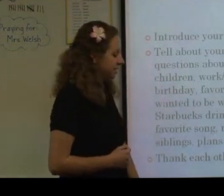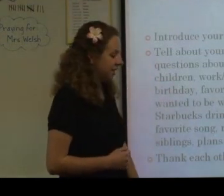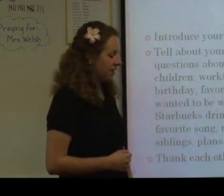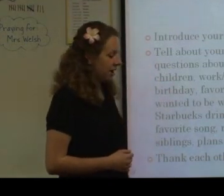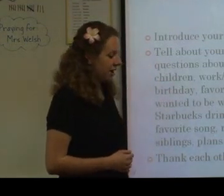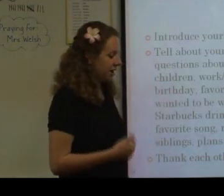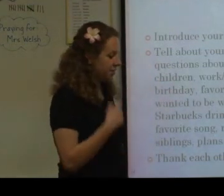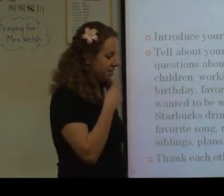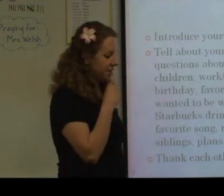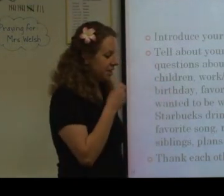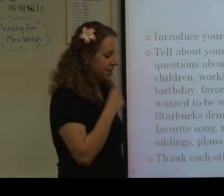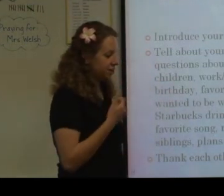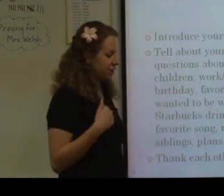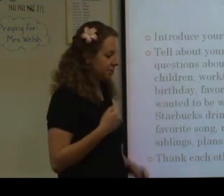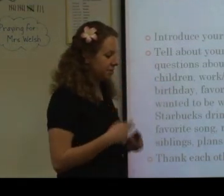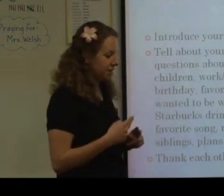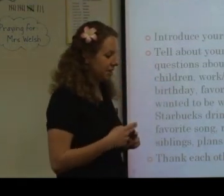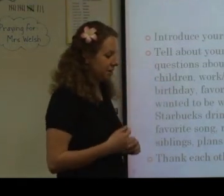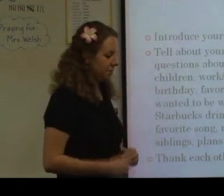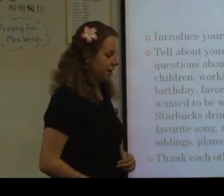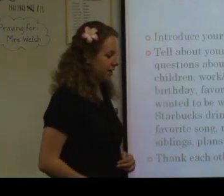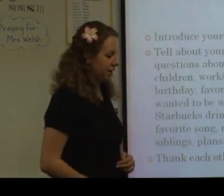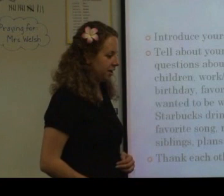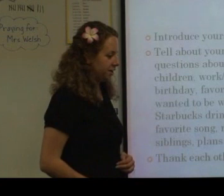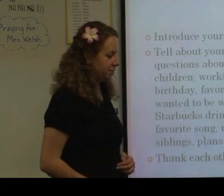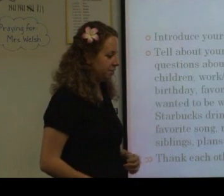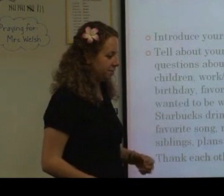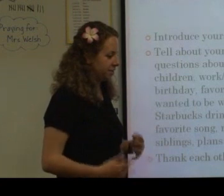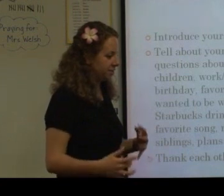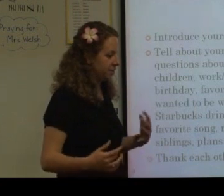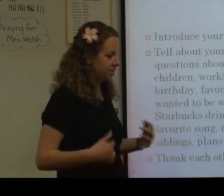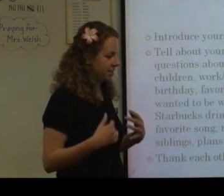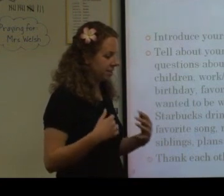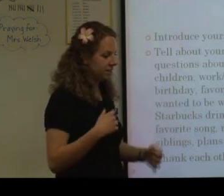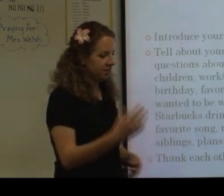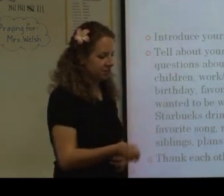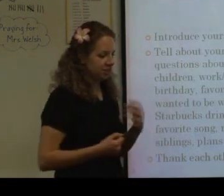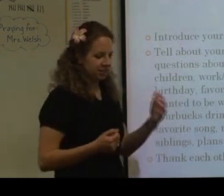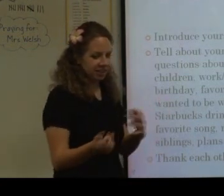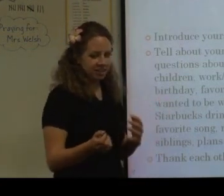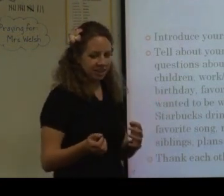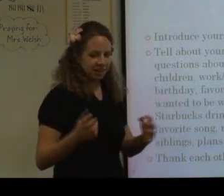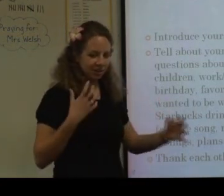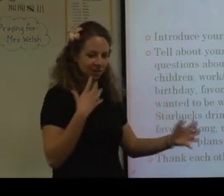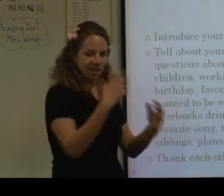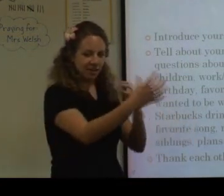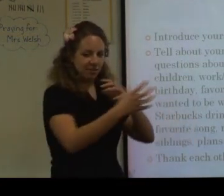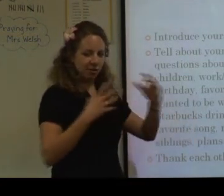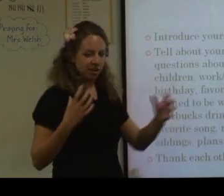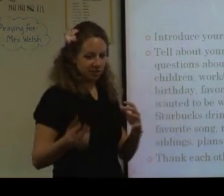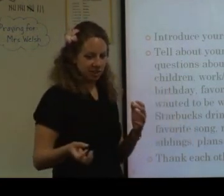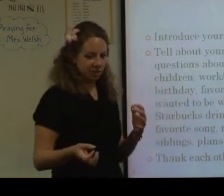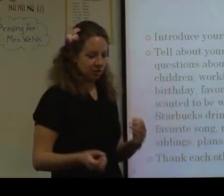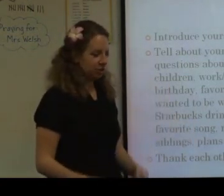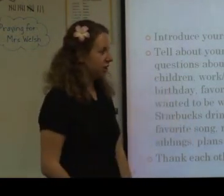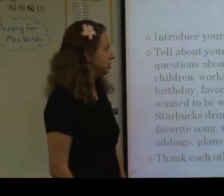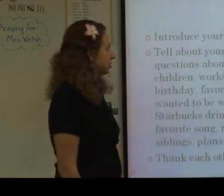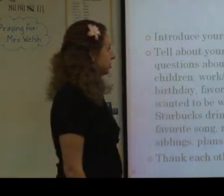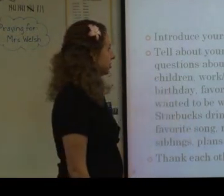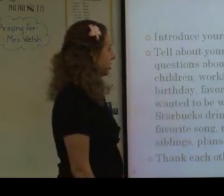myself, I'm this age, I'm this name, I'm this, this, this, like, just a list. Like, you're going to have a full conversation. So you're not just going to